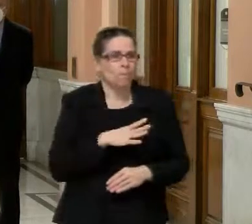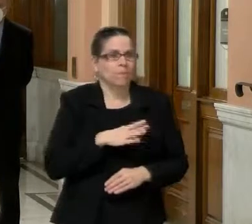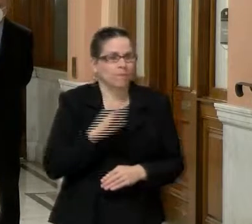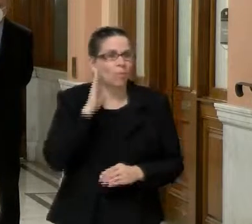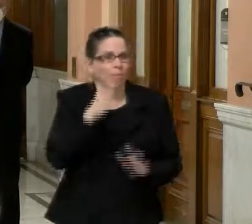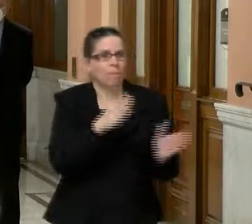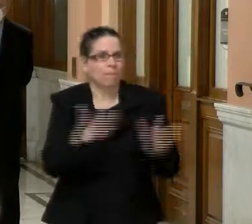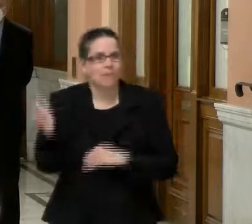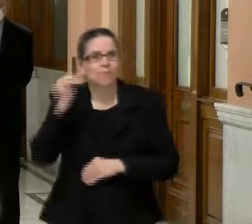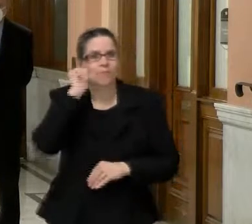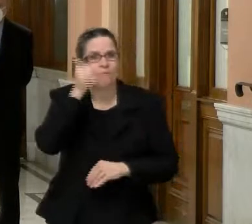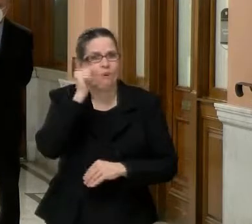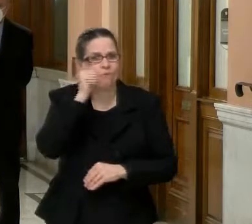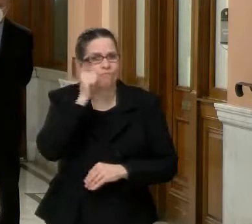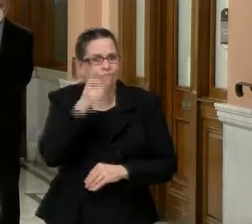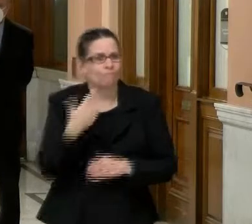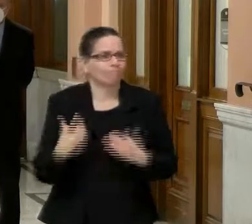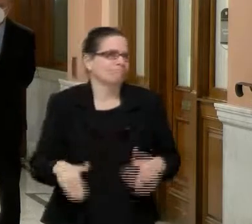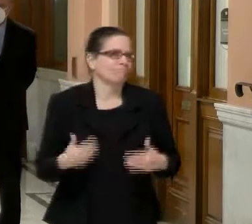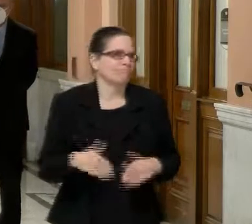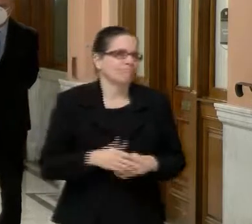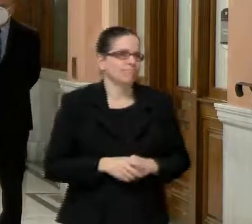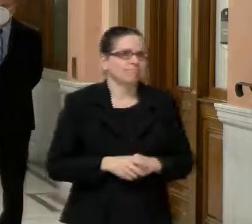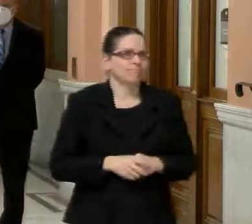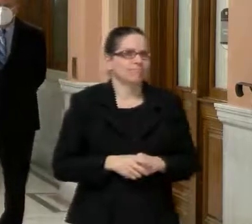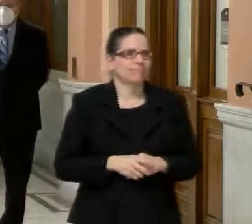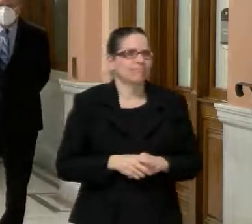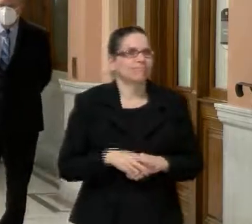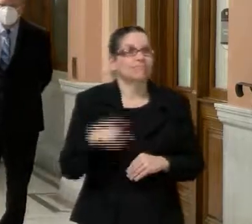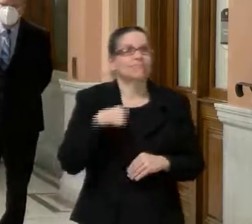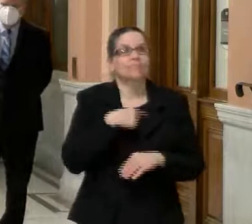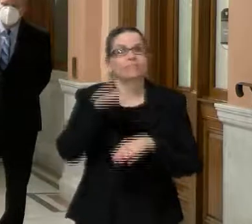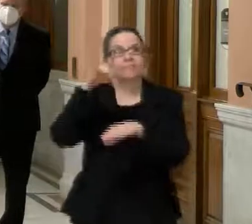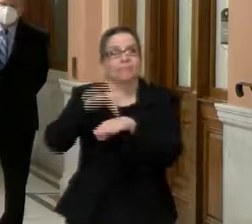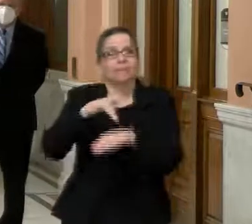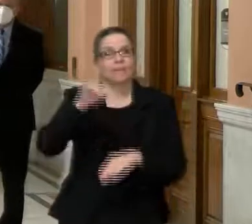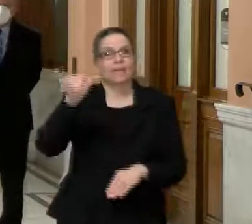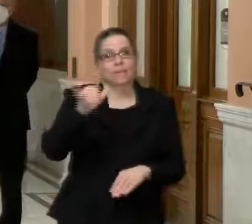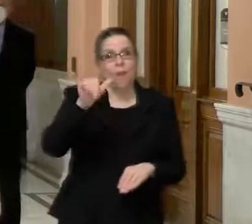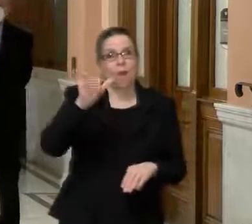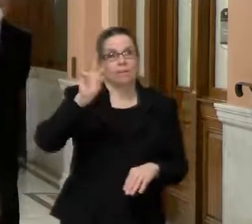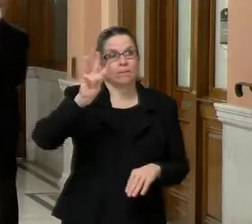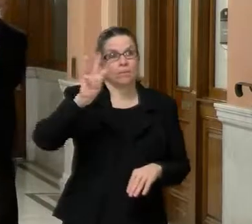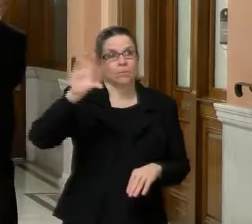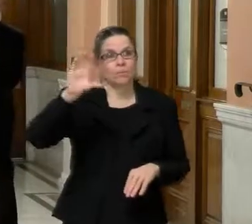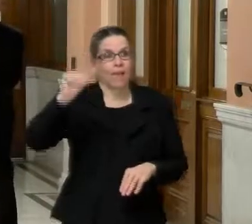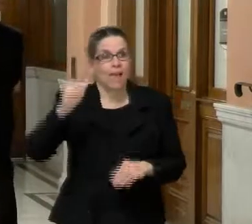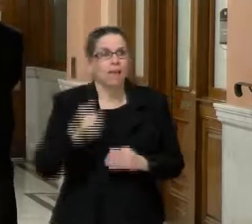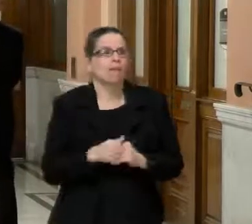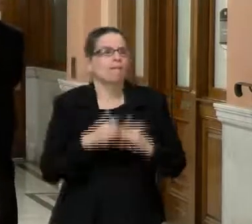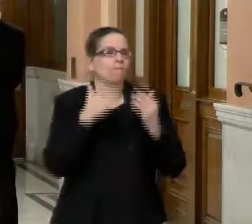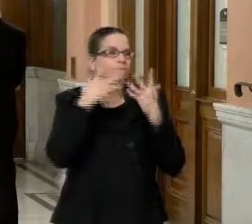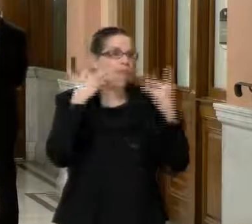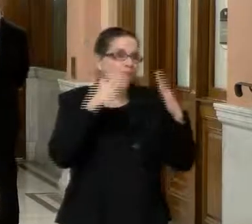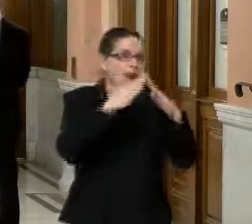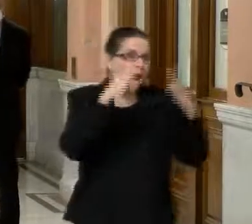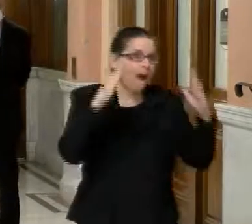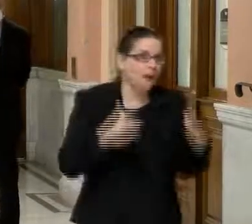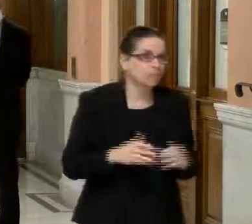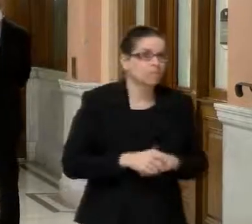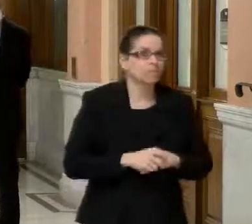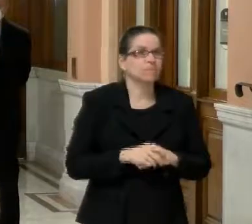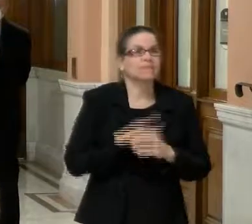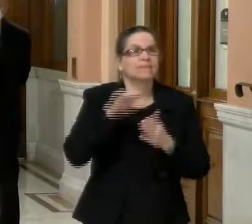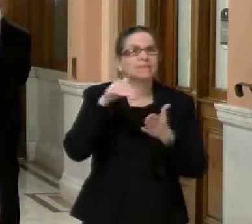Next week, we'll be going to the YWCA, to Central Mass Housing Alliance, to Friendly House, uh, that offer, uh, operate other